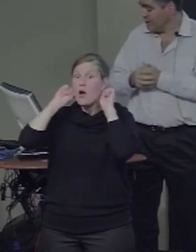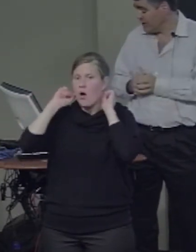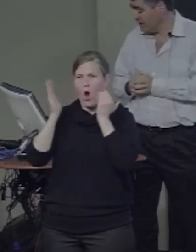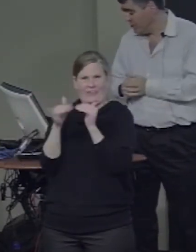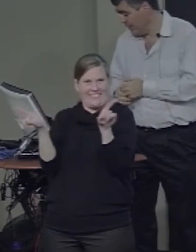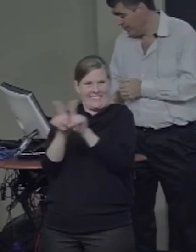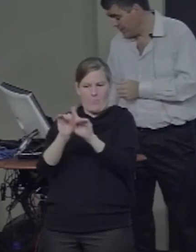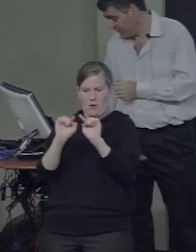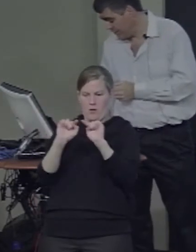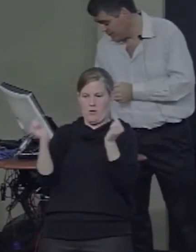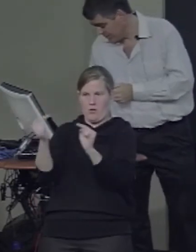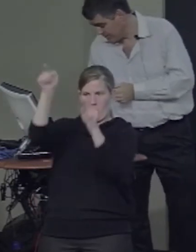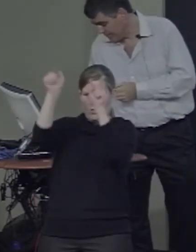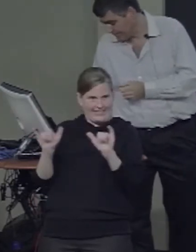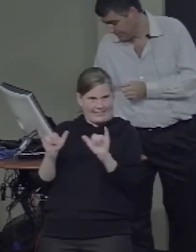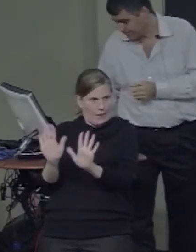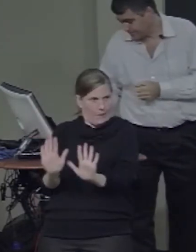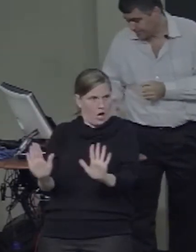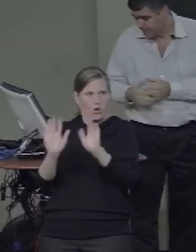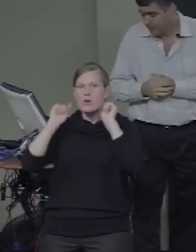regions in the two hemispheres.